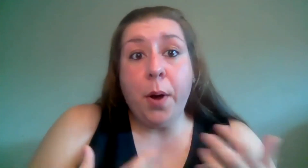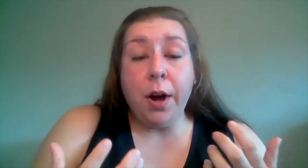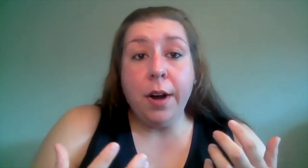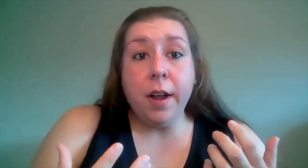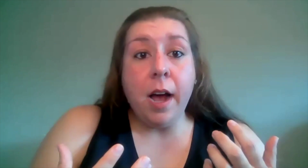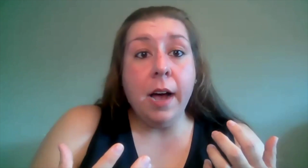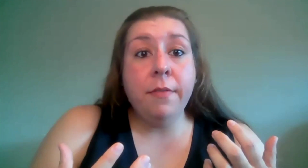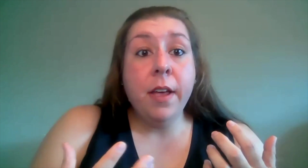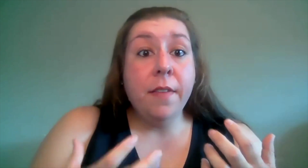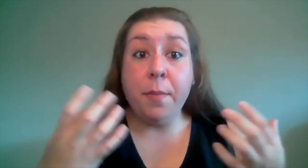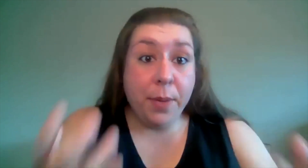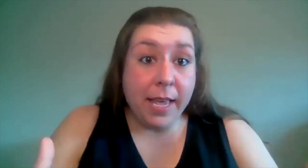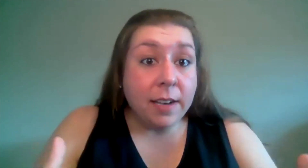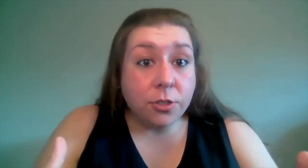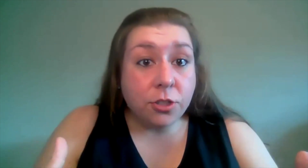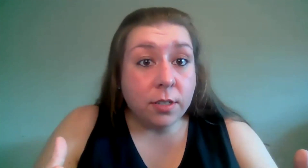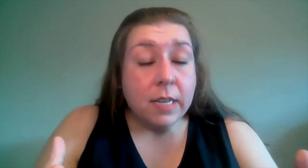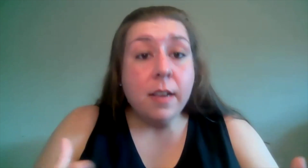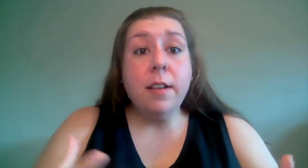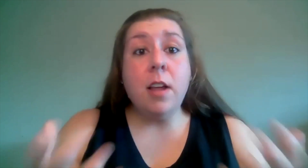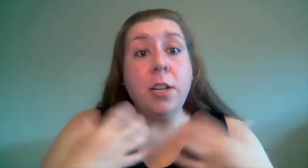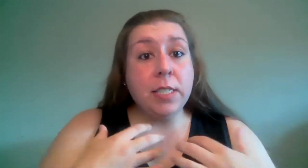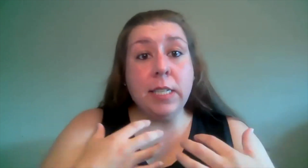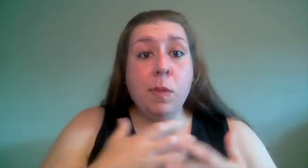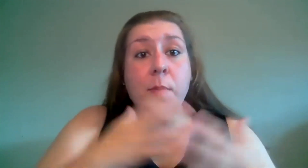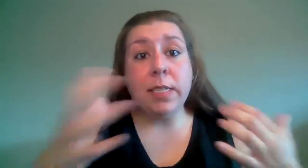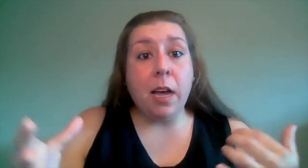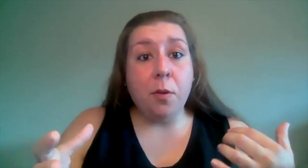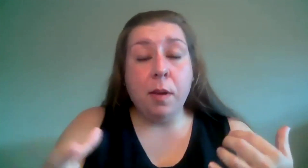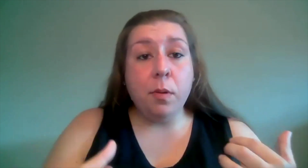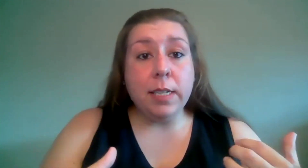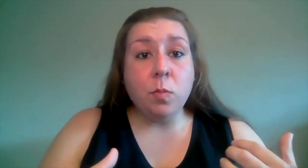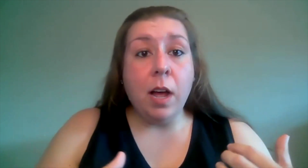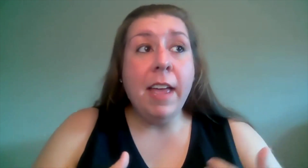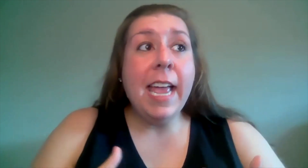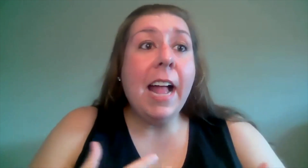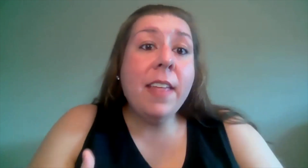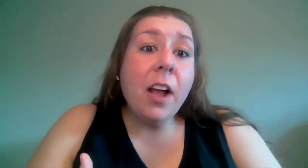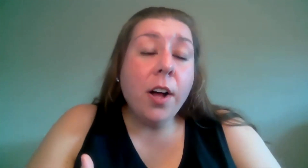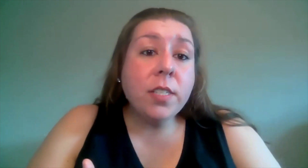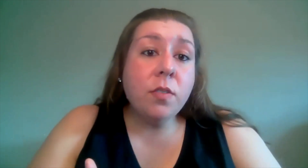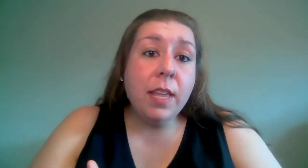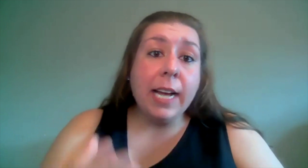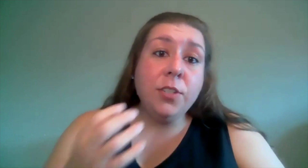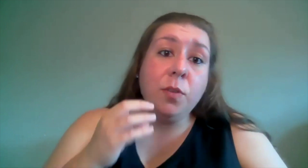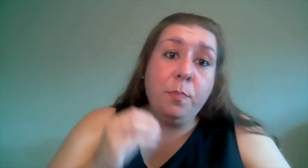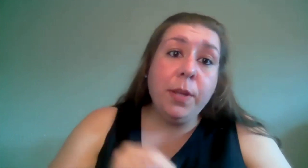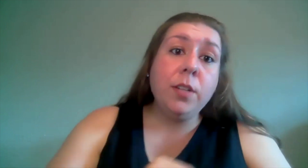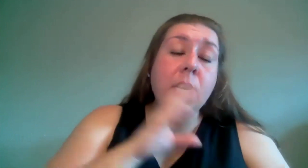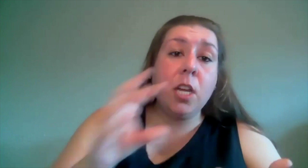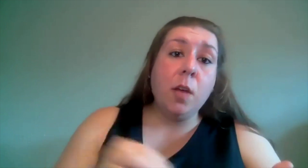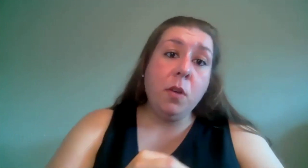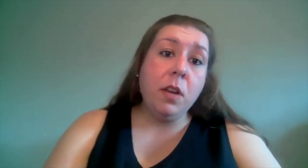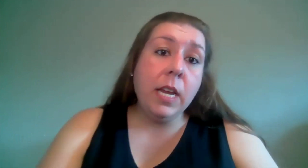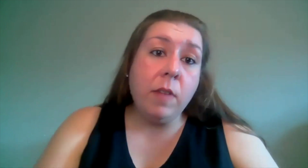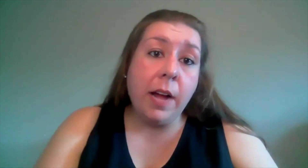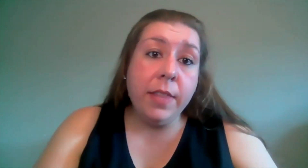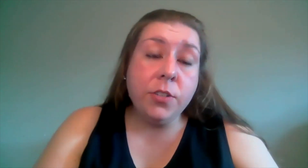part of the pitch not just to me but to other people as well and then i also think as you're building a community around these